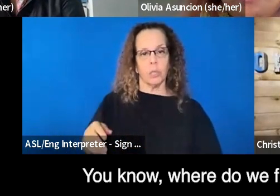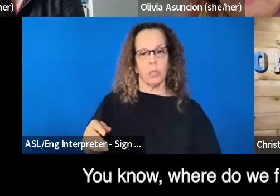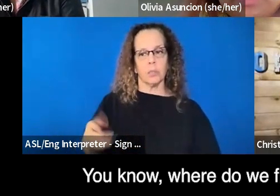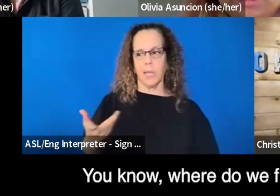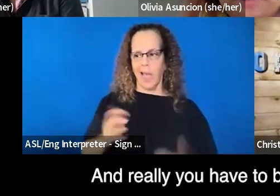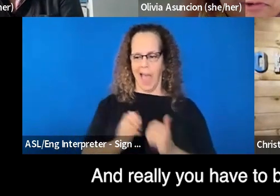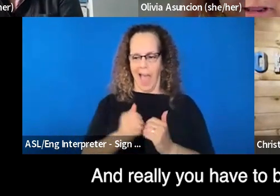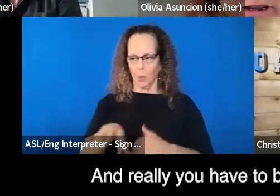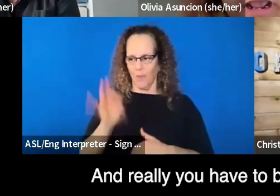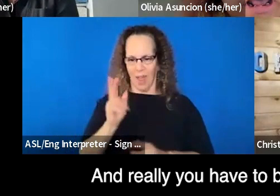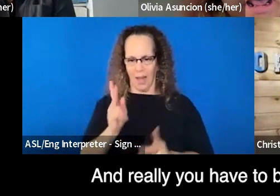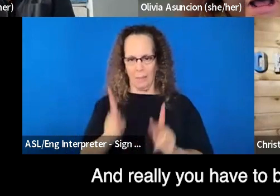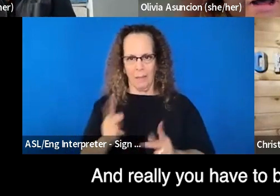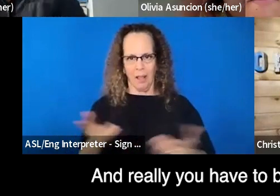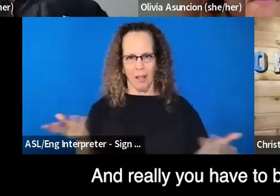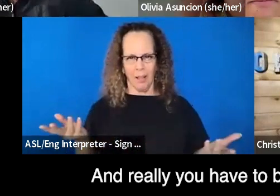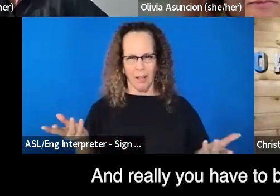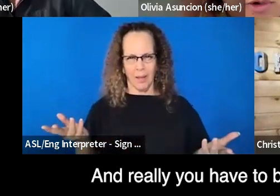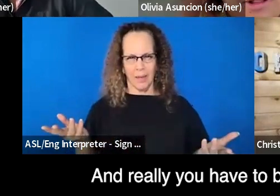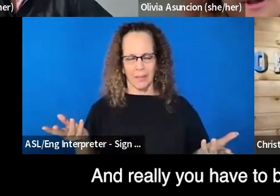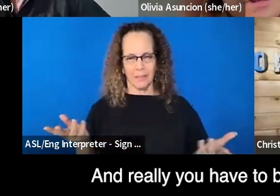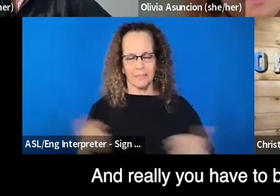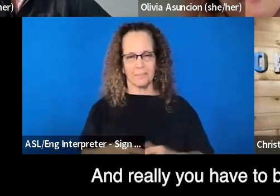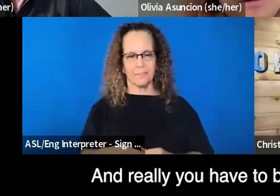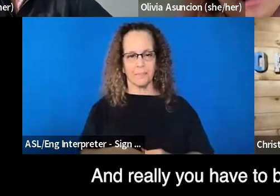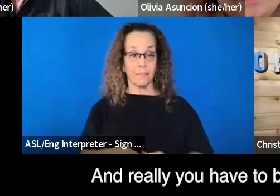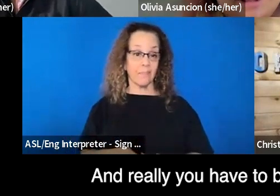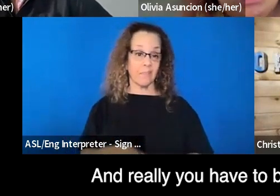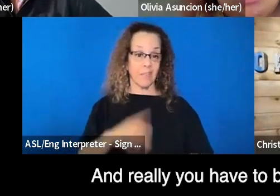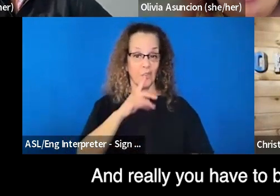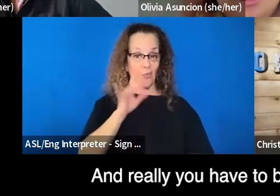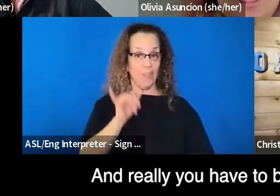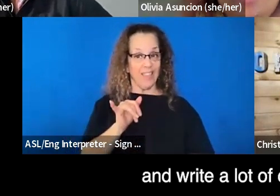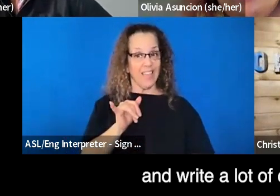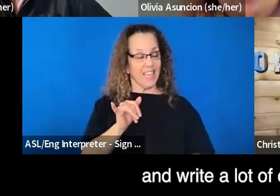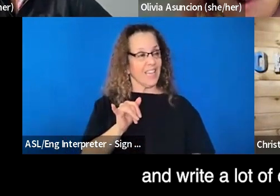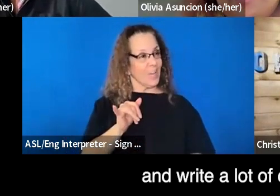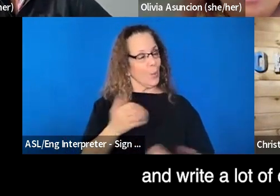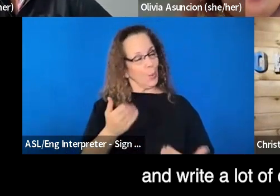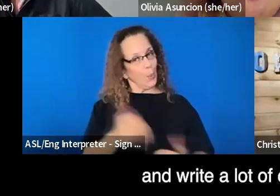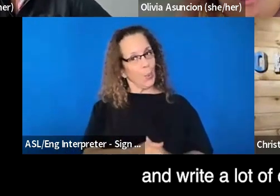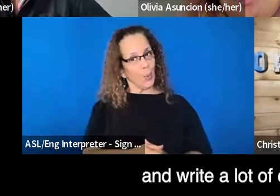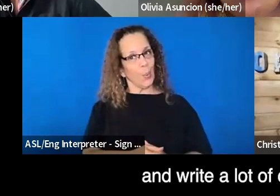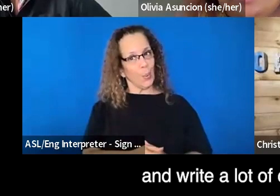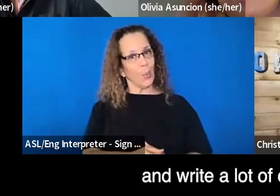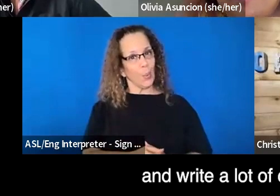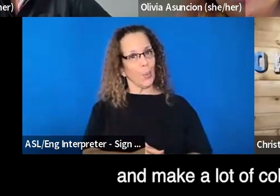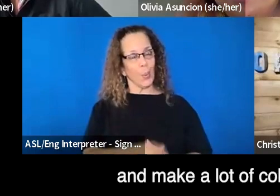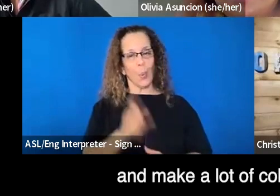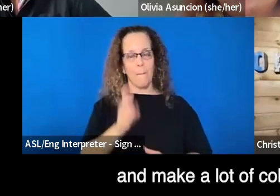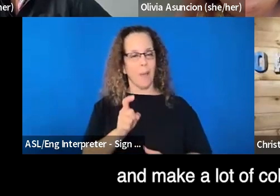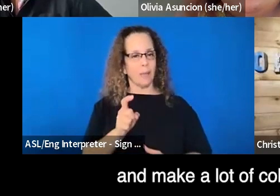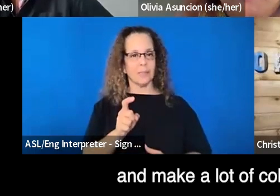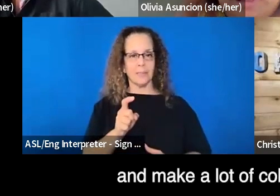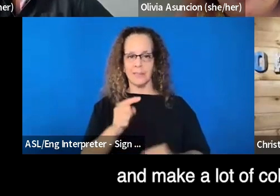know, where do we find these people? And, um, really you have to be very intentional and write a lot of cold emails